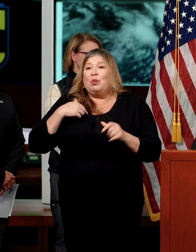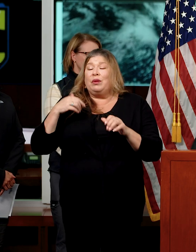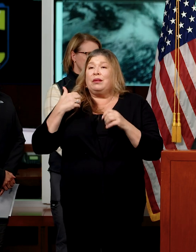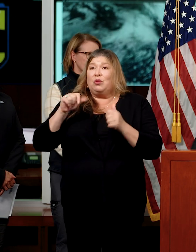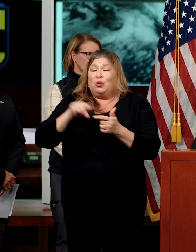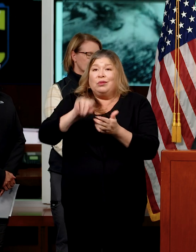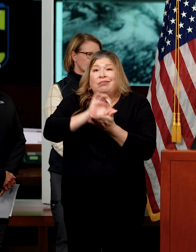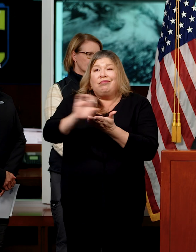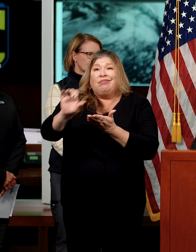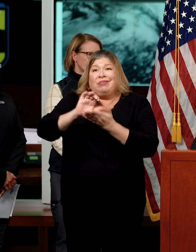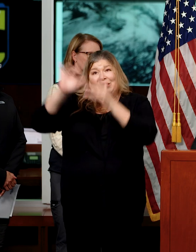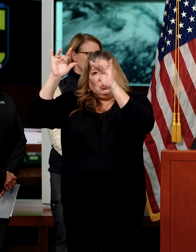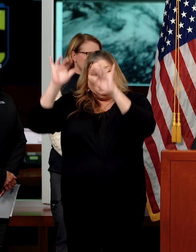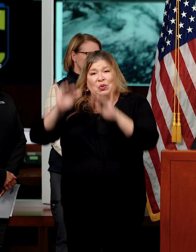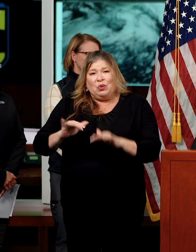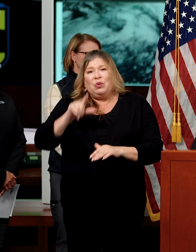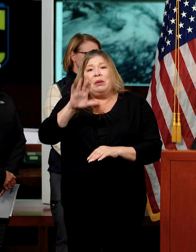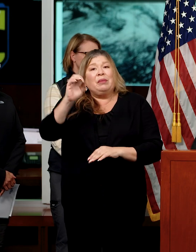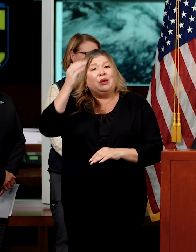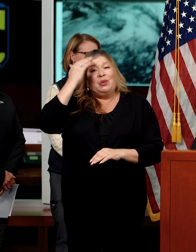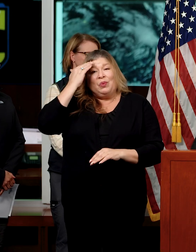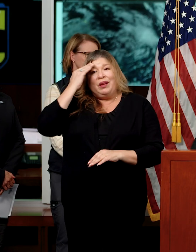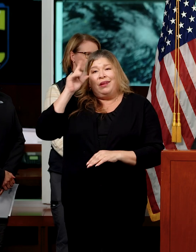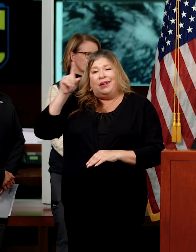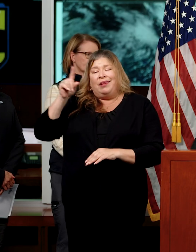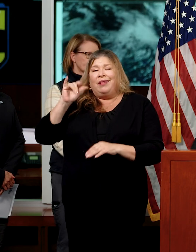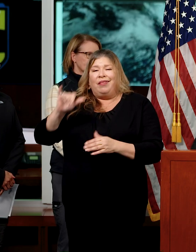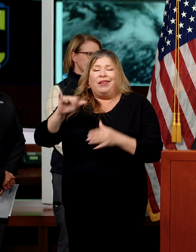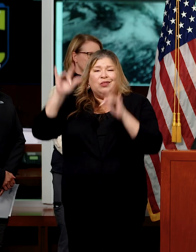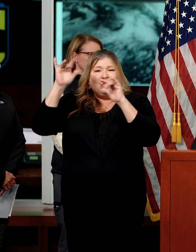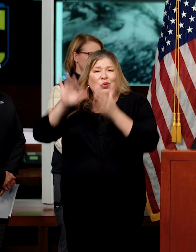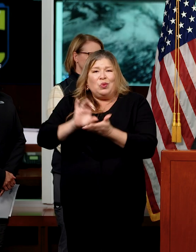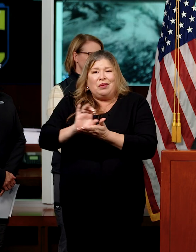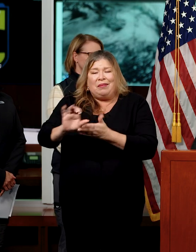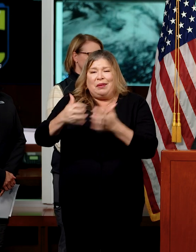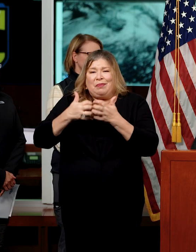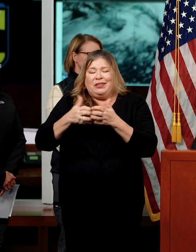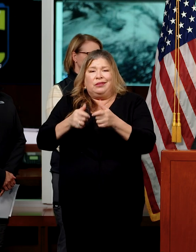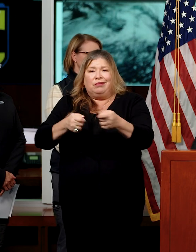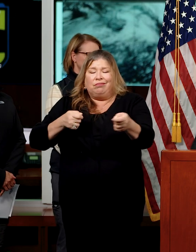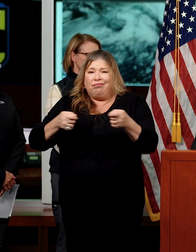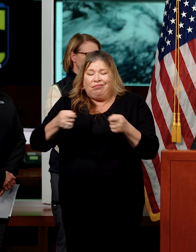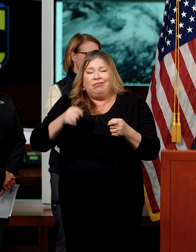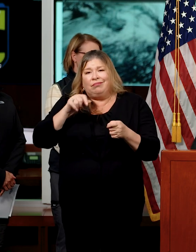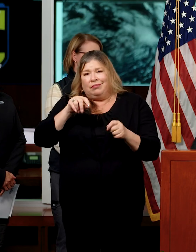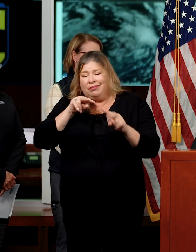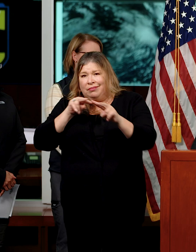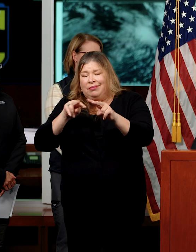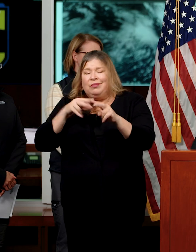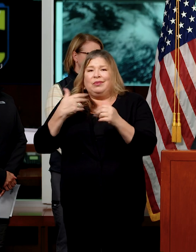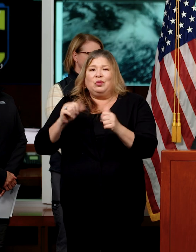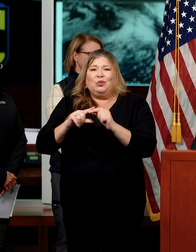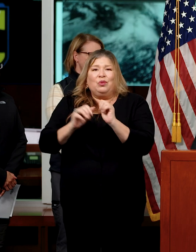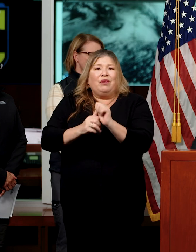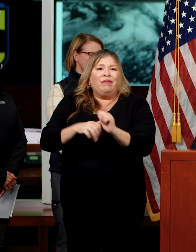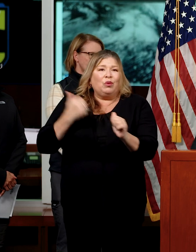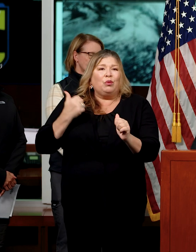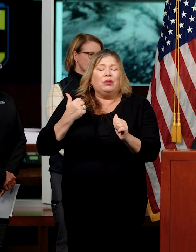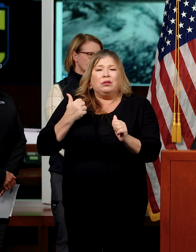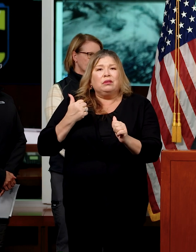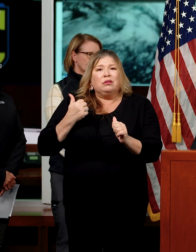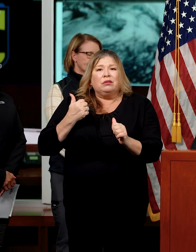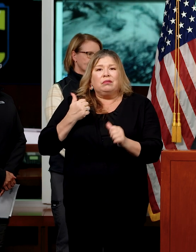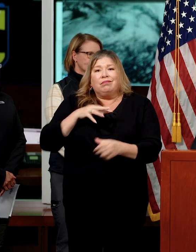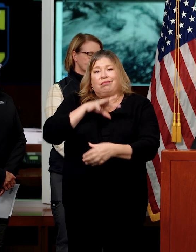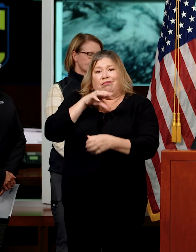removal, please be aware of the equipment and the snow plows and avoid being in